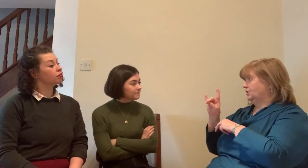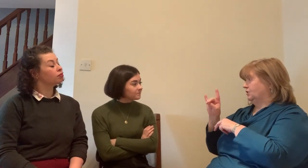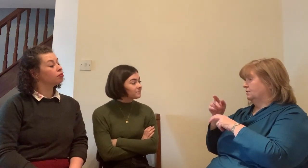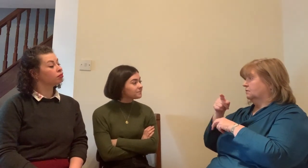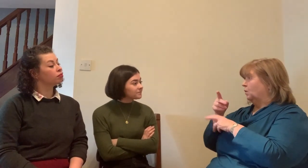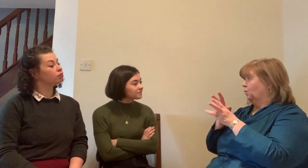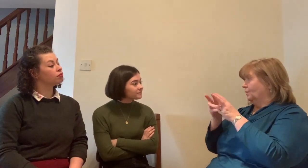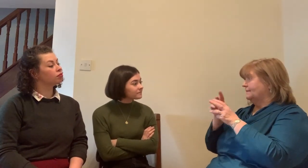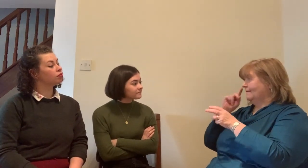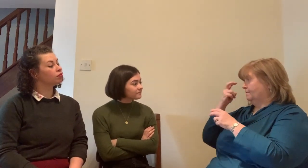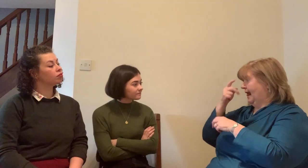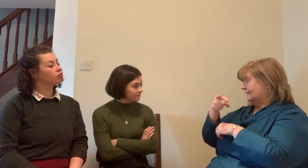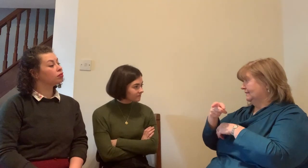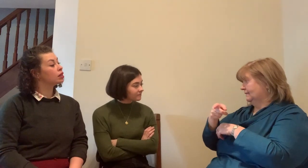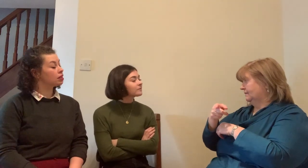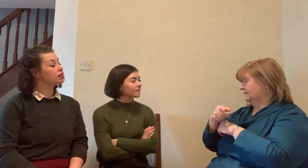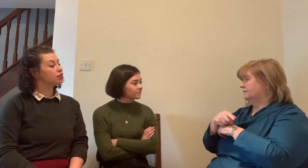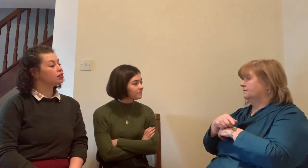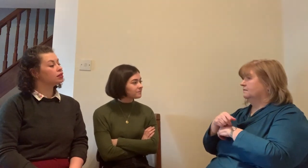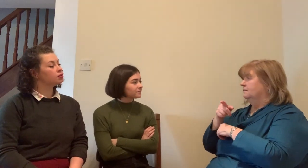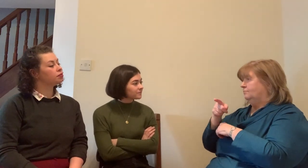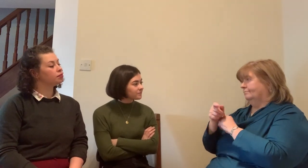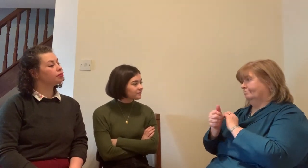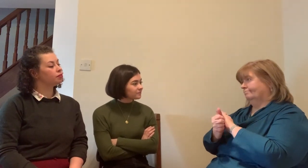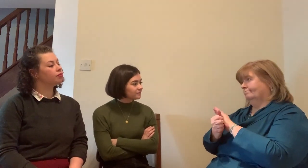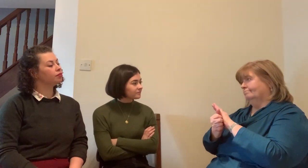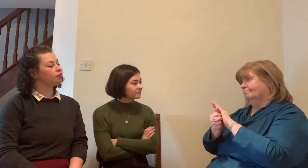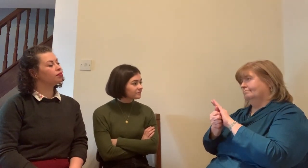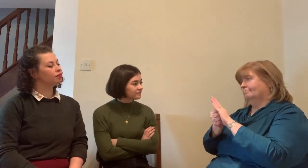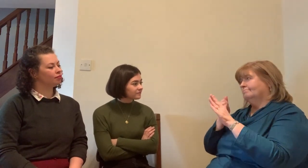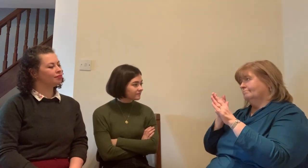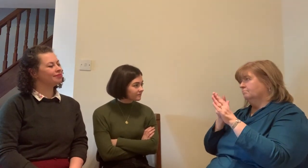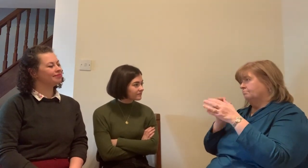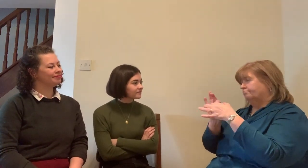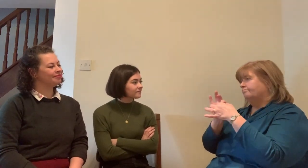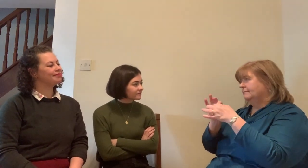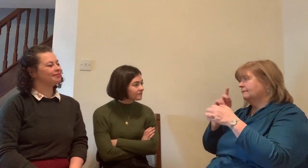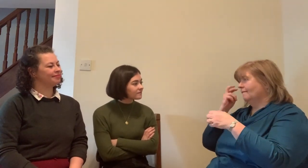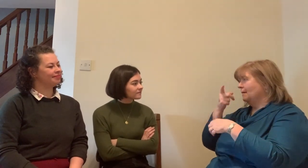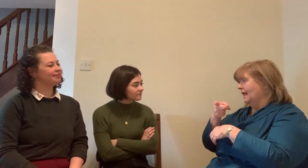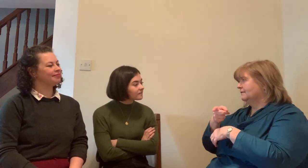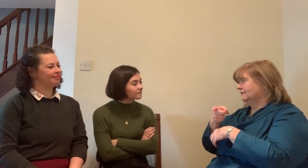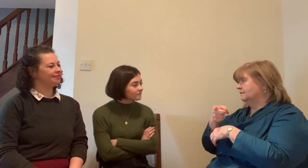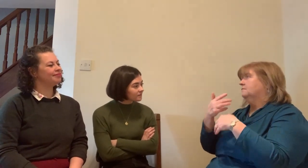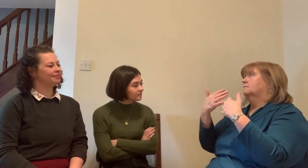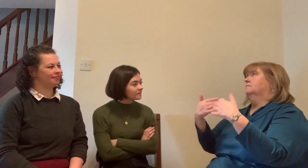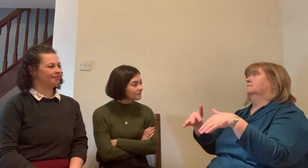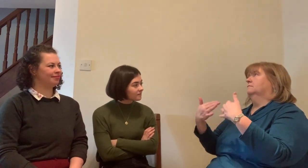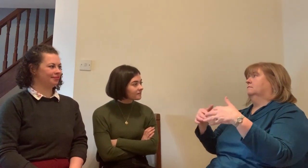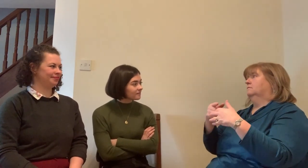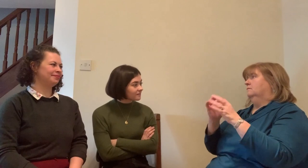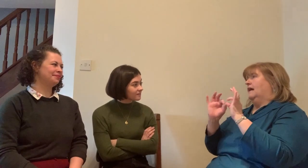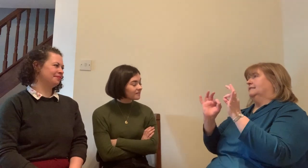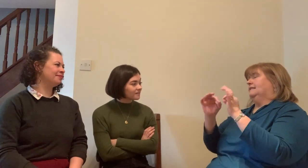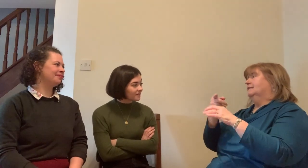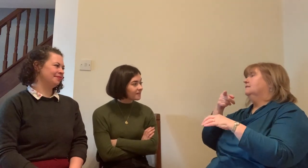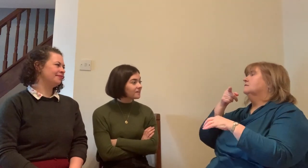interpreters I don't I don't want to feel I don't want hearing interpreters to feel threatened by the presence of a deaf